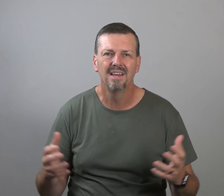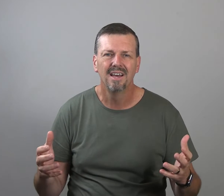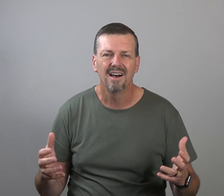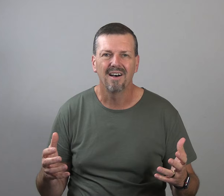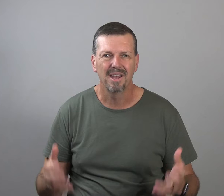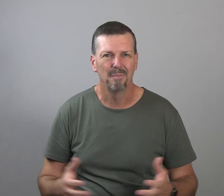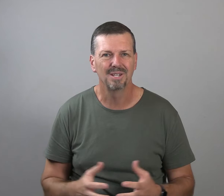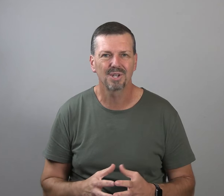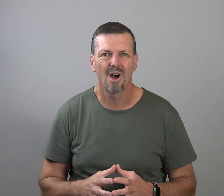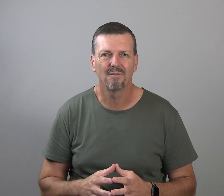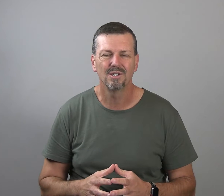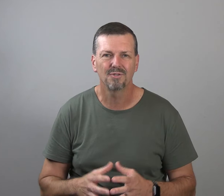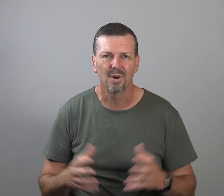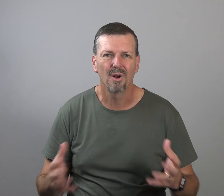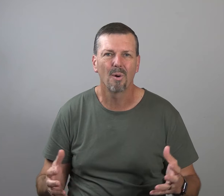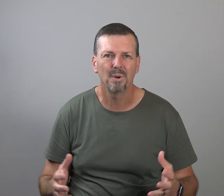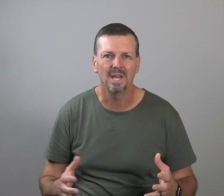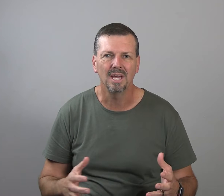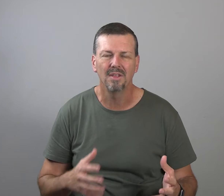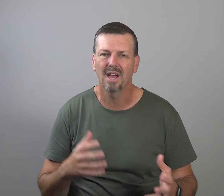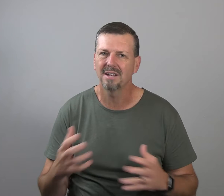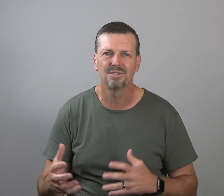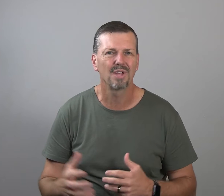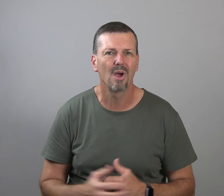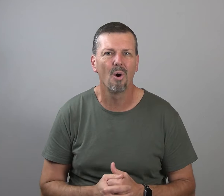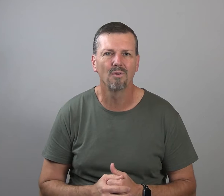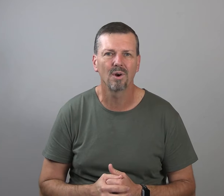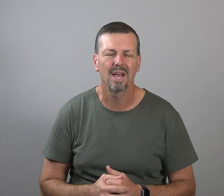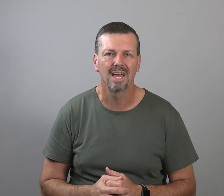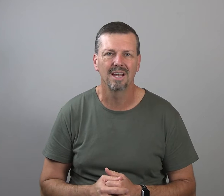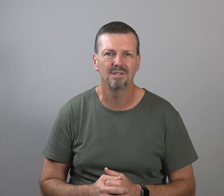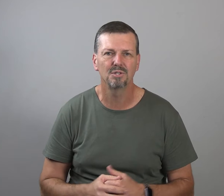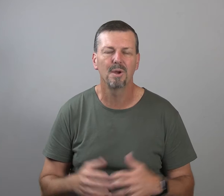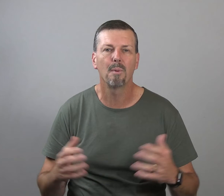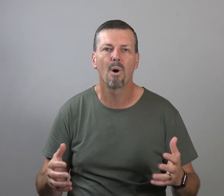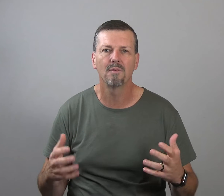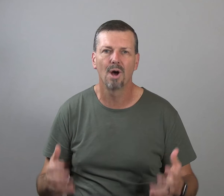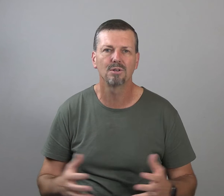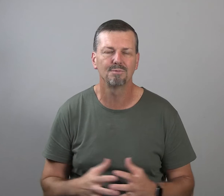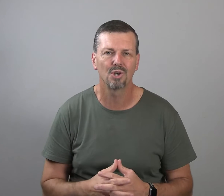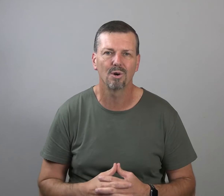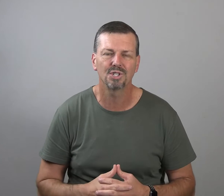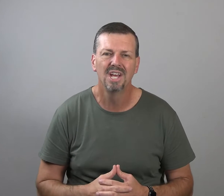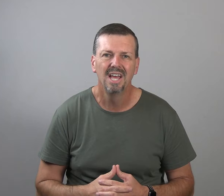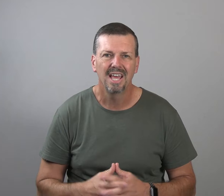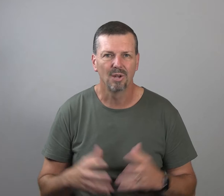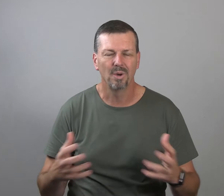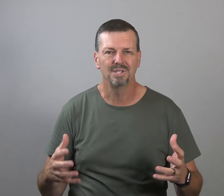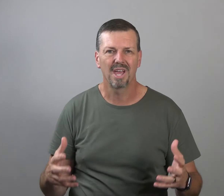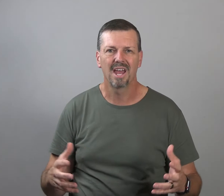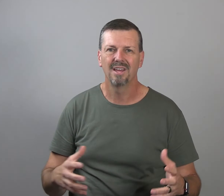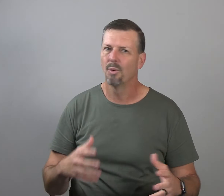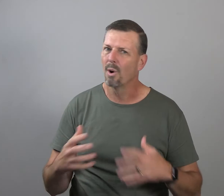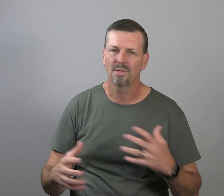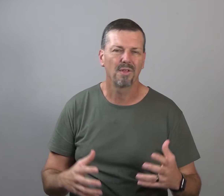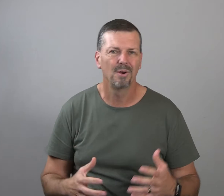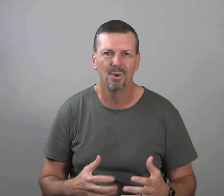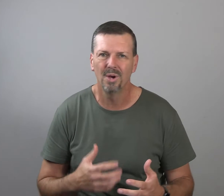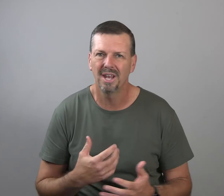at a men's conference for NRP and then got to stay over and just be a part of an awesome church in Louisiana and the work that they're doing